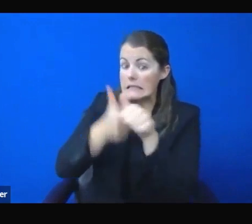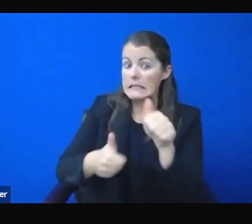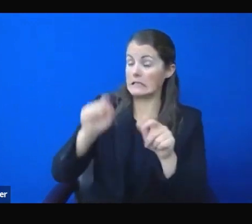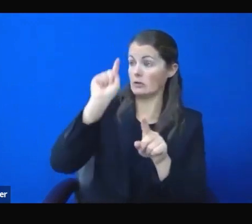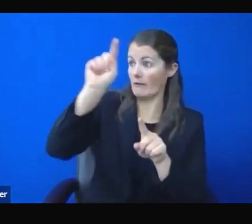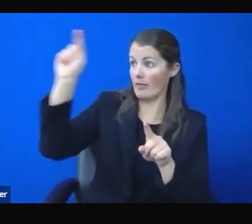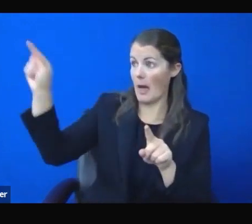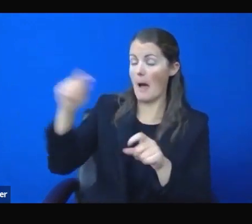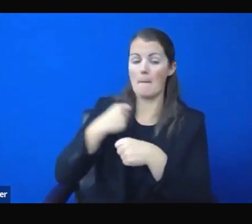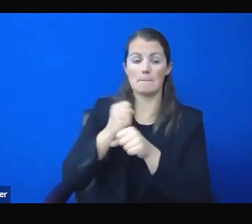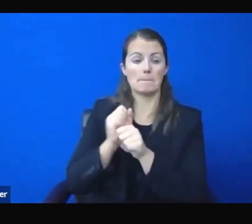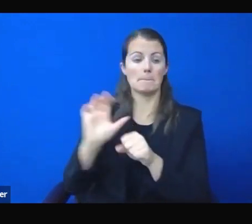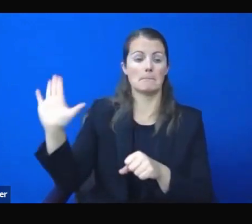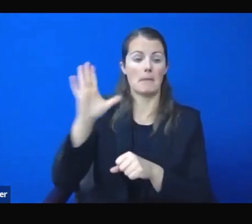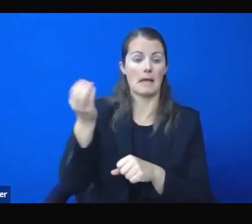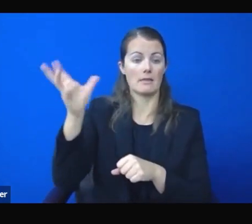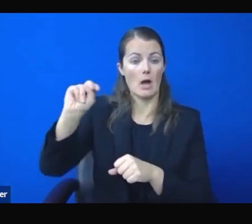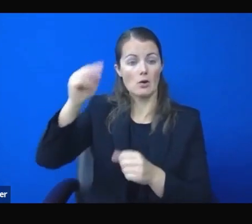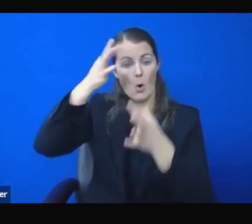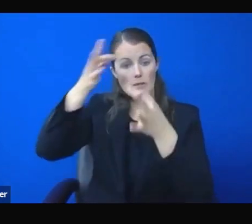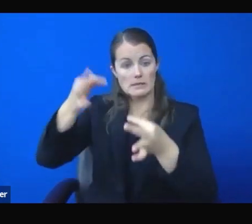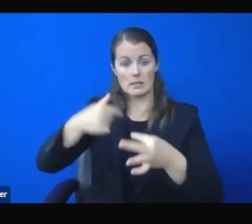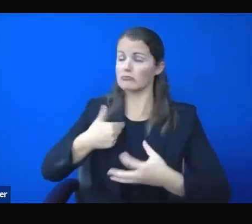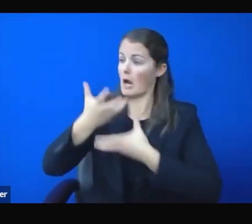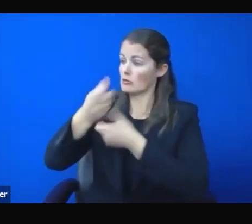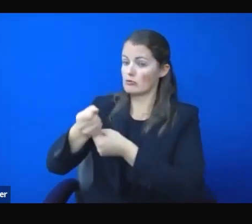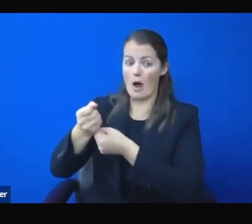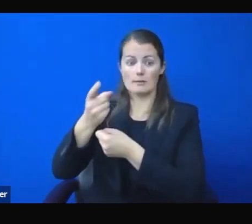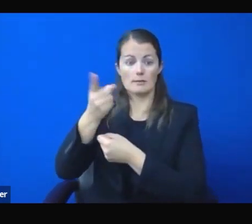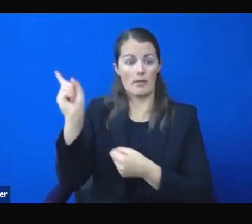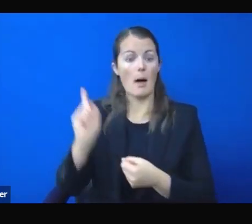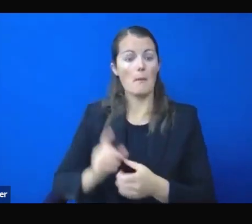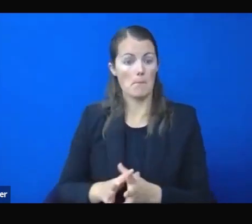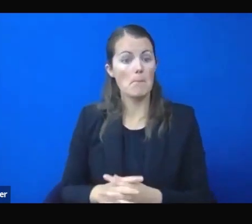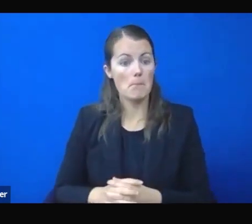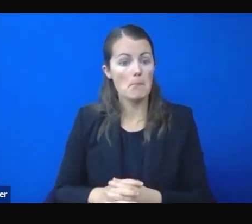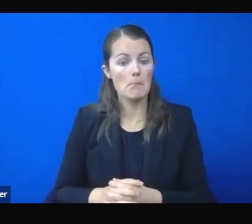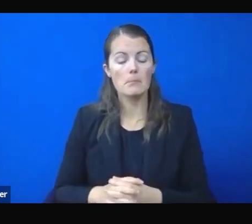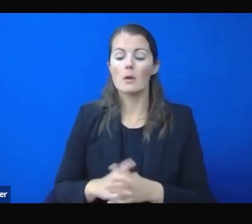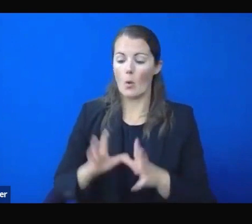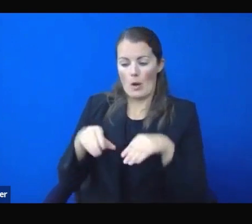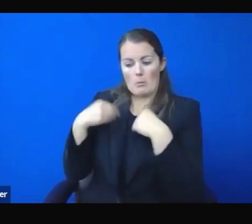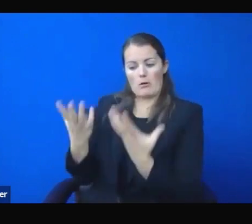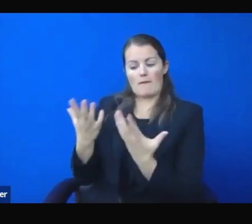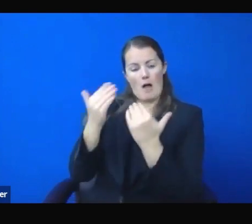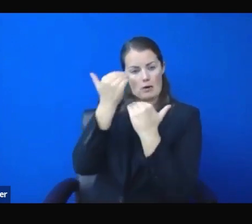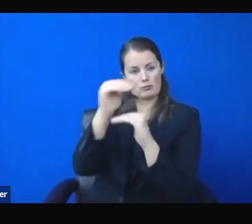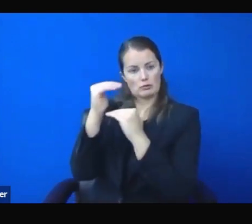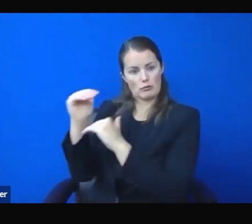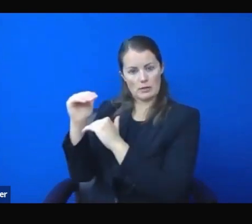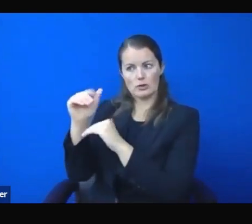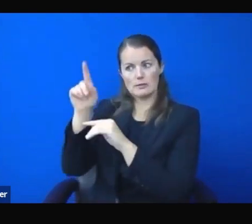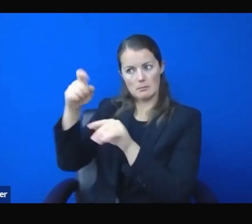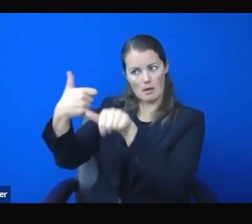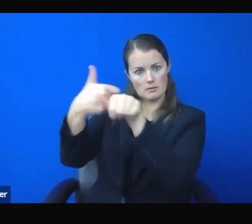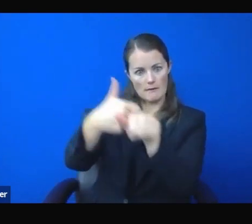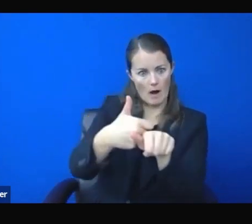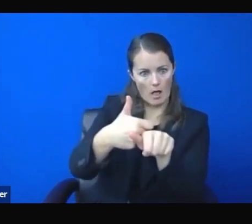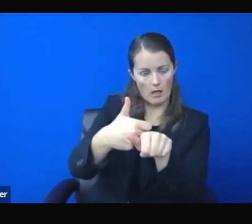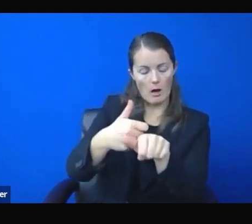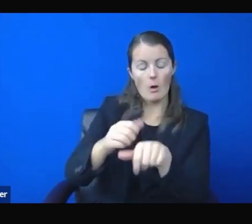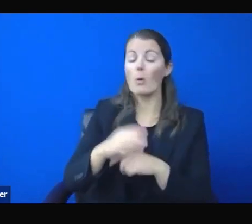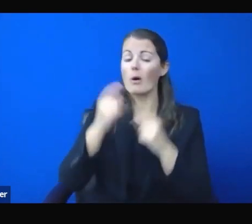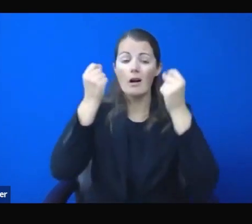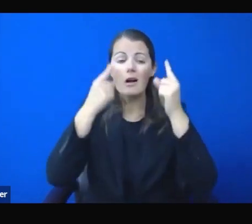confidence in, in terms of providing us with restrictions and criteria for them to operate under. Every state is different.